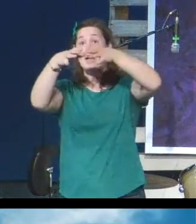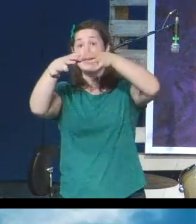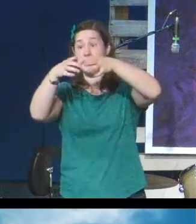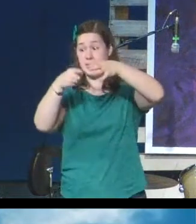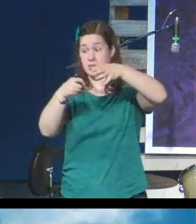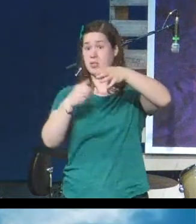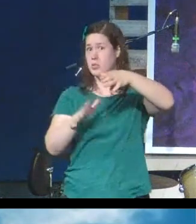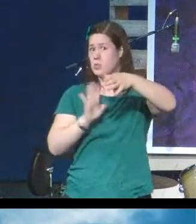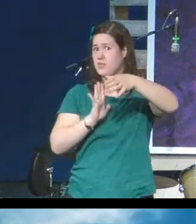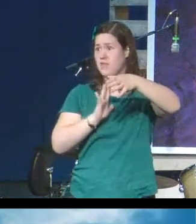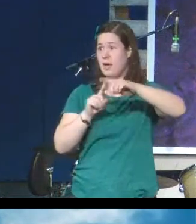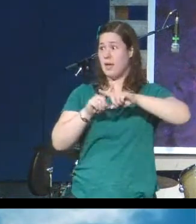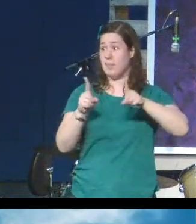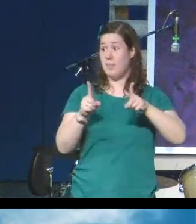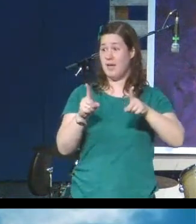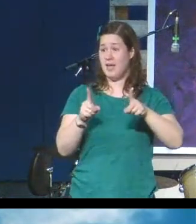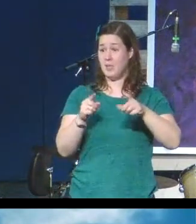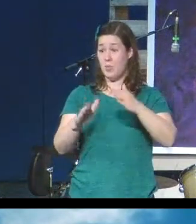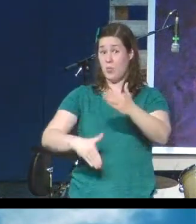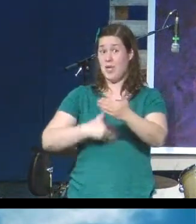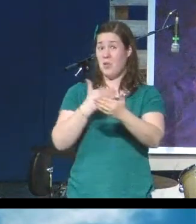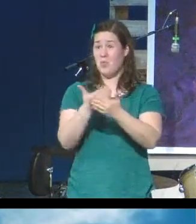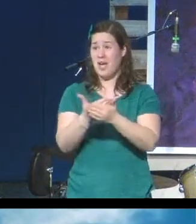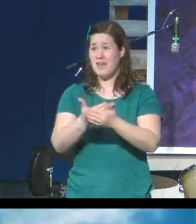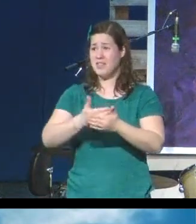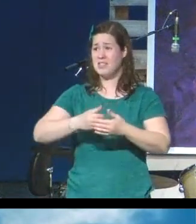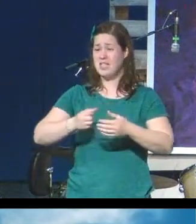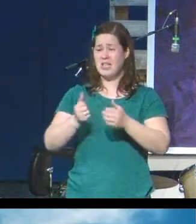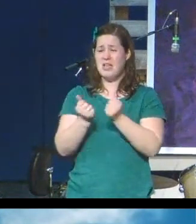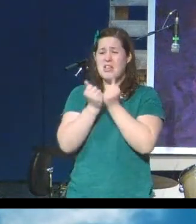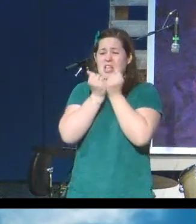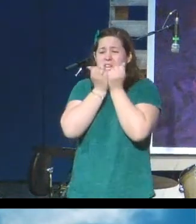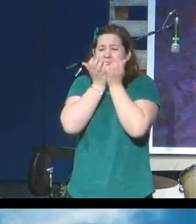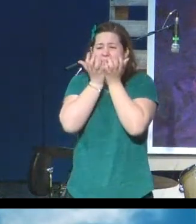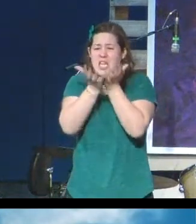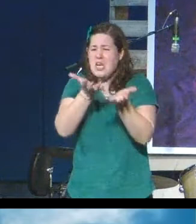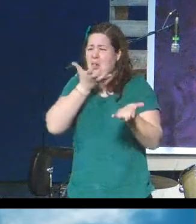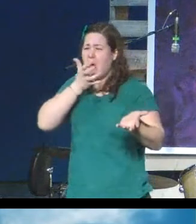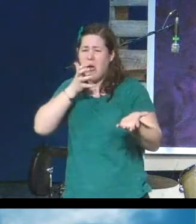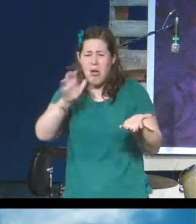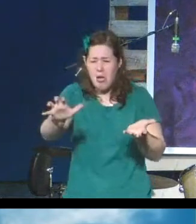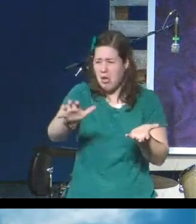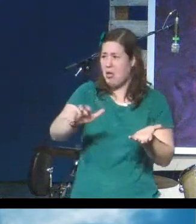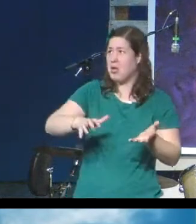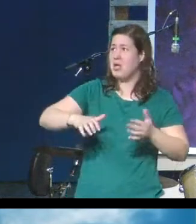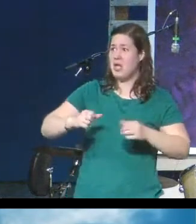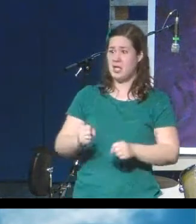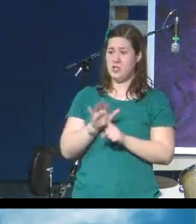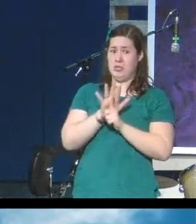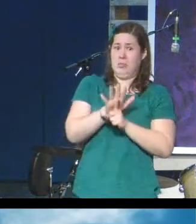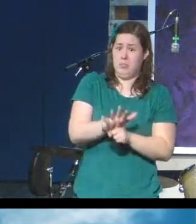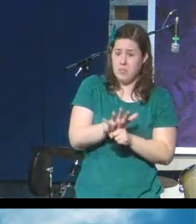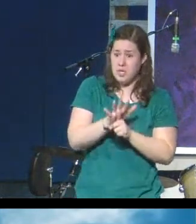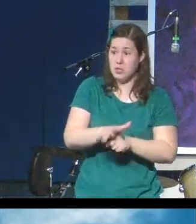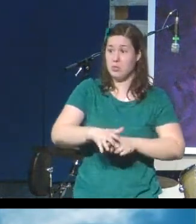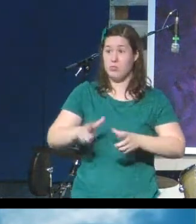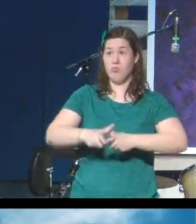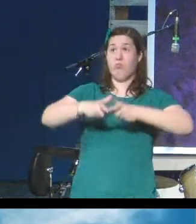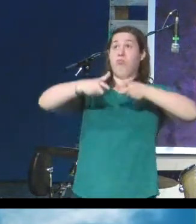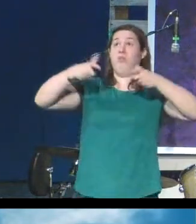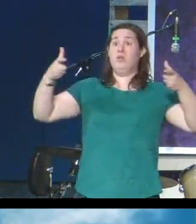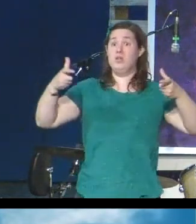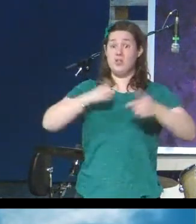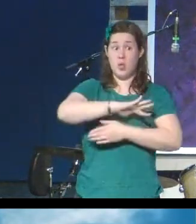enormous that it was causing our boat to bob up and down in the waves. Pretty much all of us got sick that day.